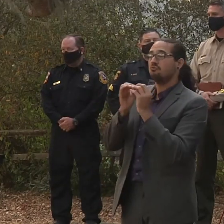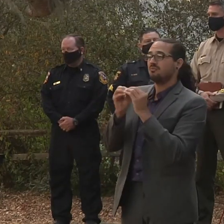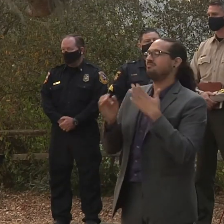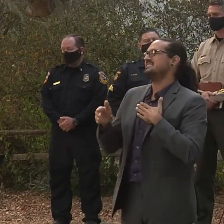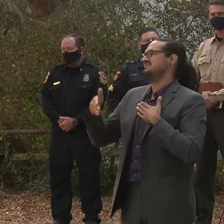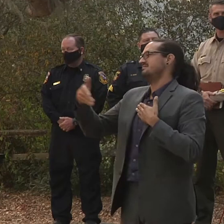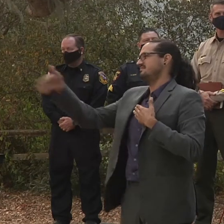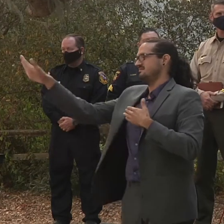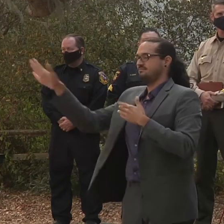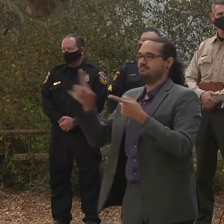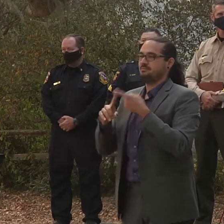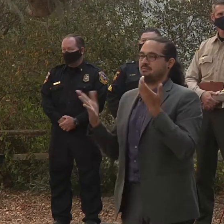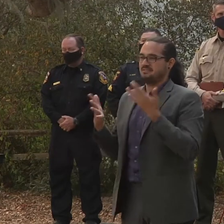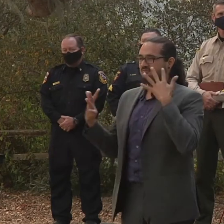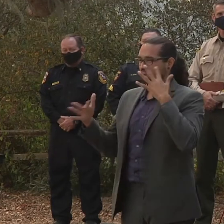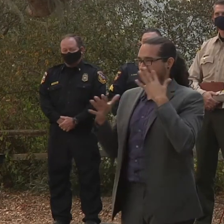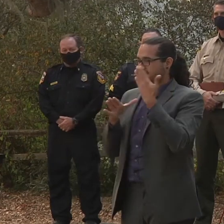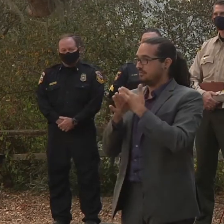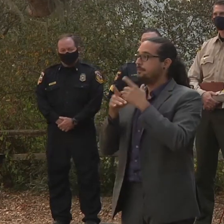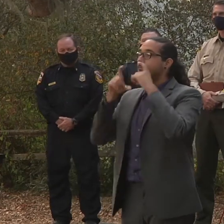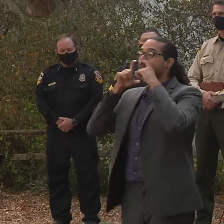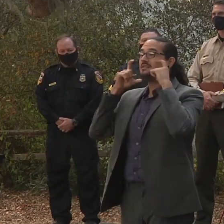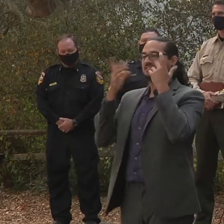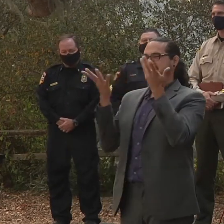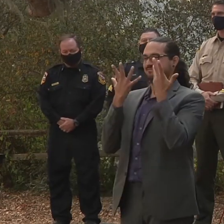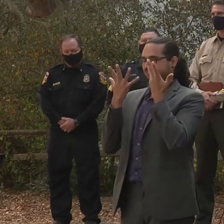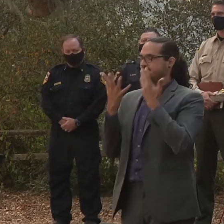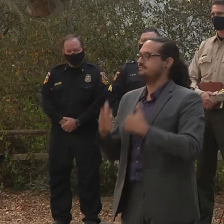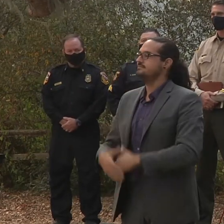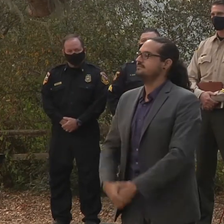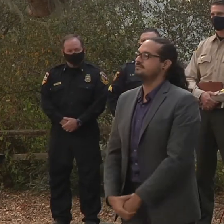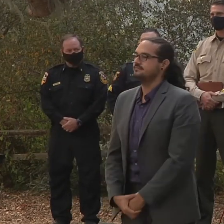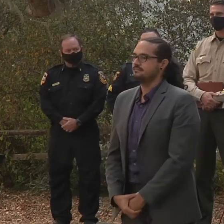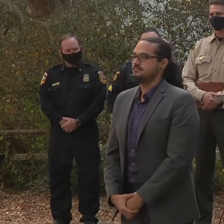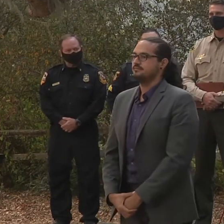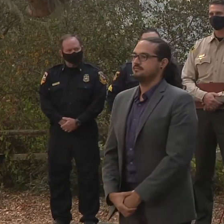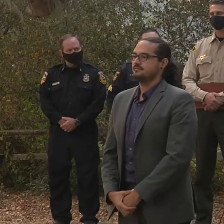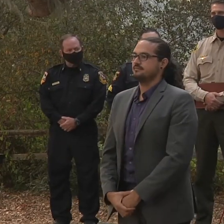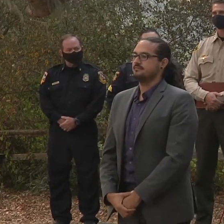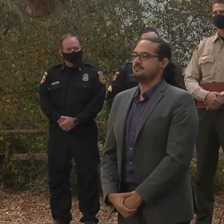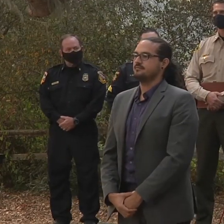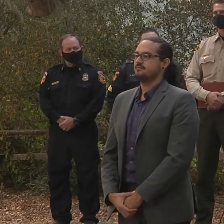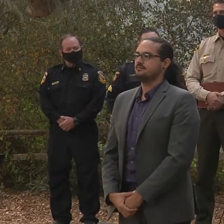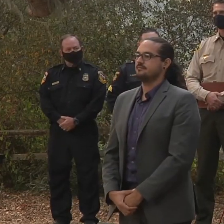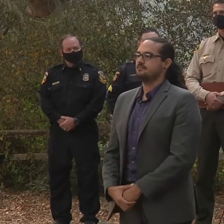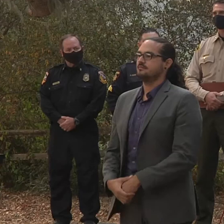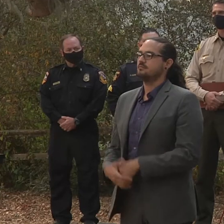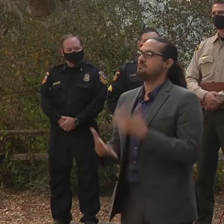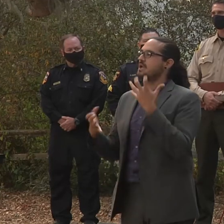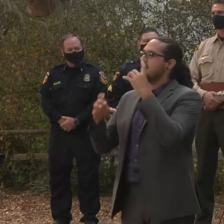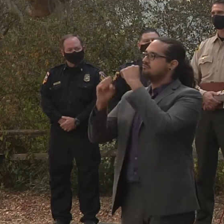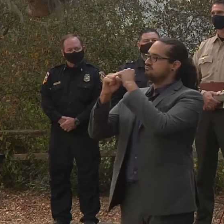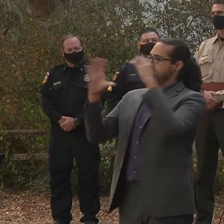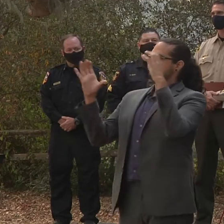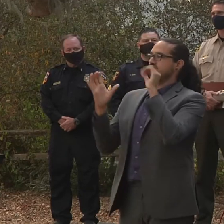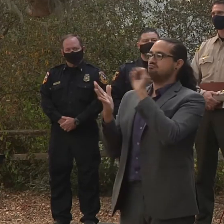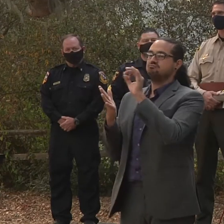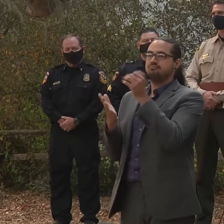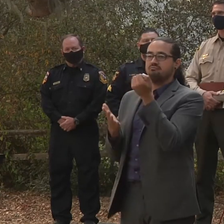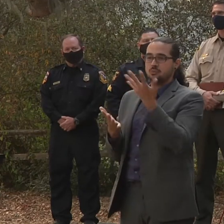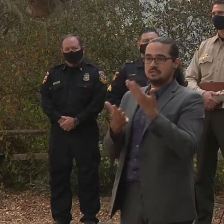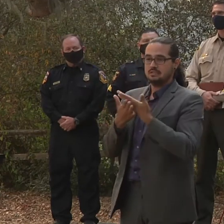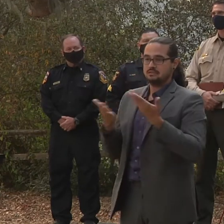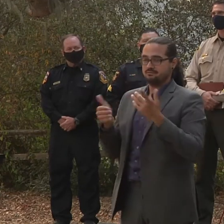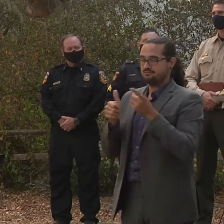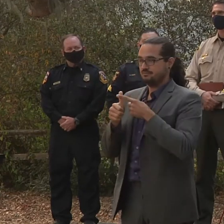and keep your masks on at all times, it would be greatly appreciated. Just want to settle bit of context again. I know we did this a few days ago. This evening